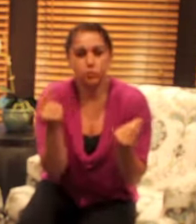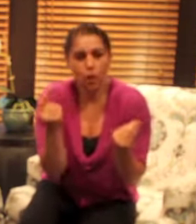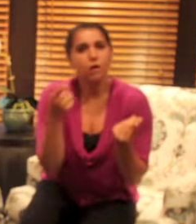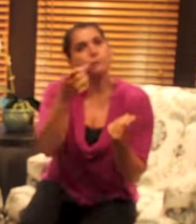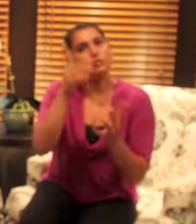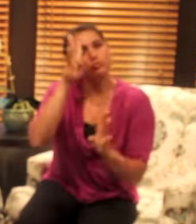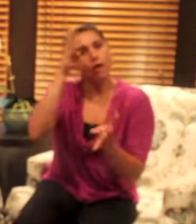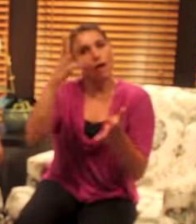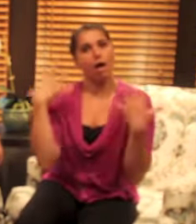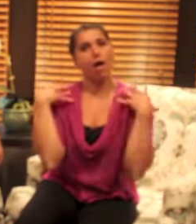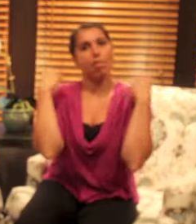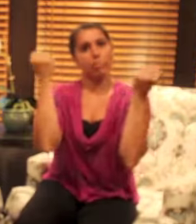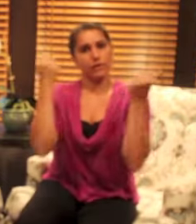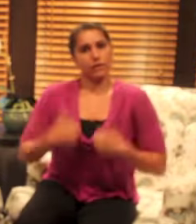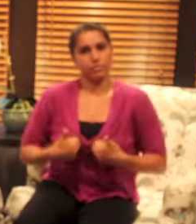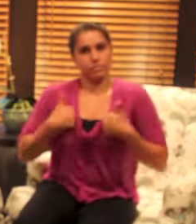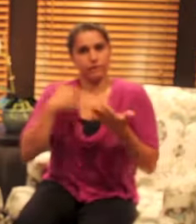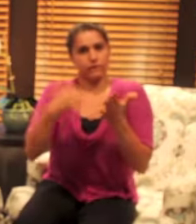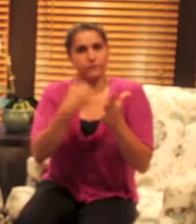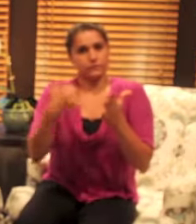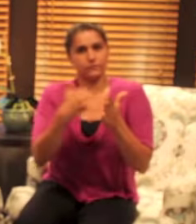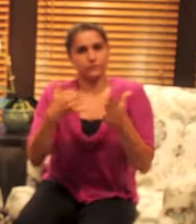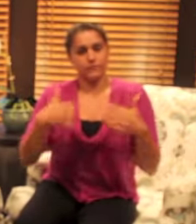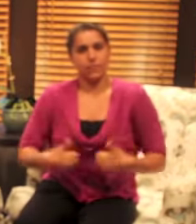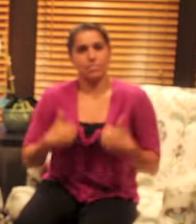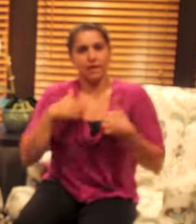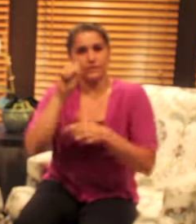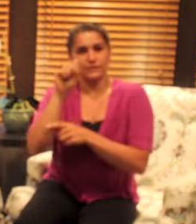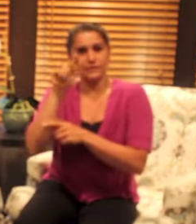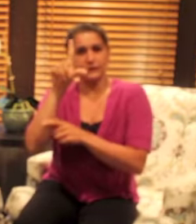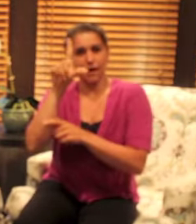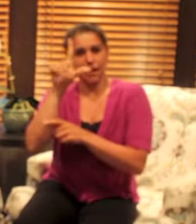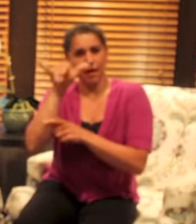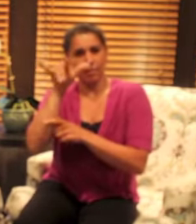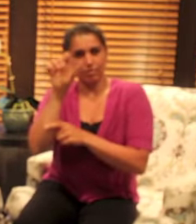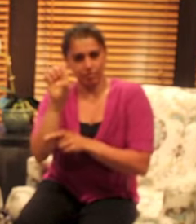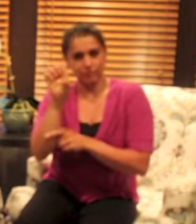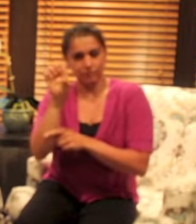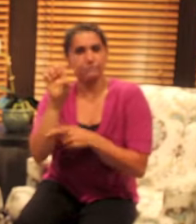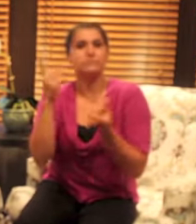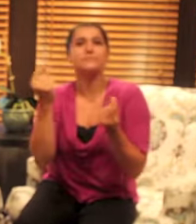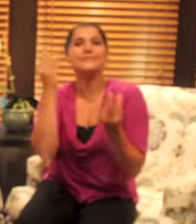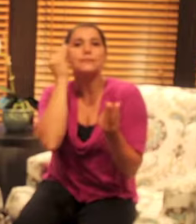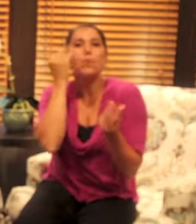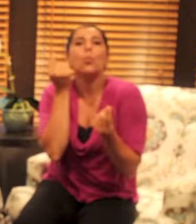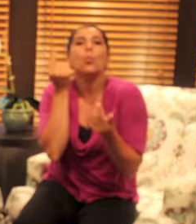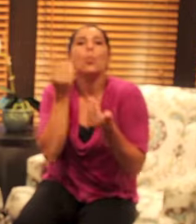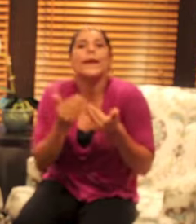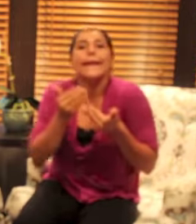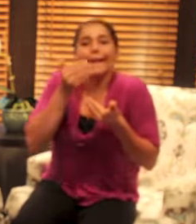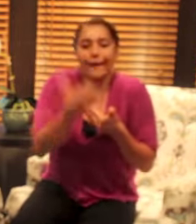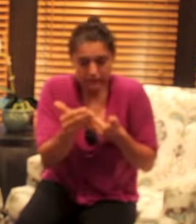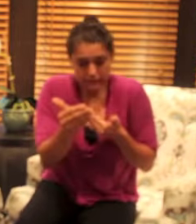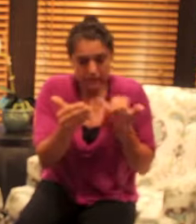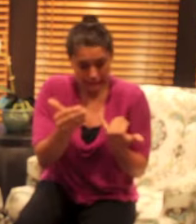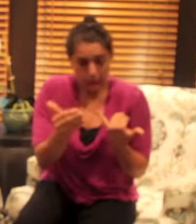it is about the future it's about always thinking where am I going from here what am I gonna do now